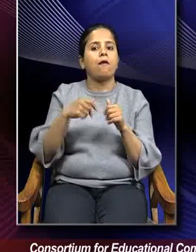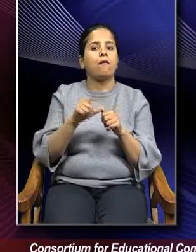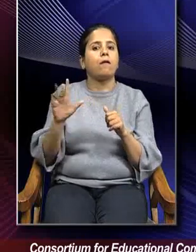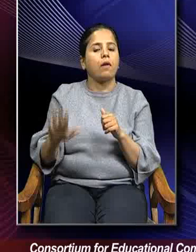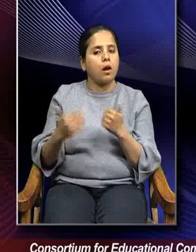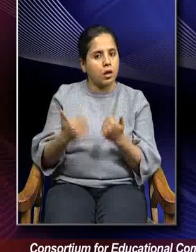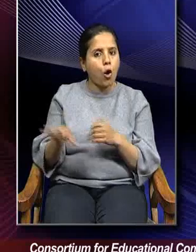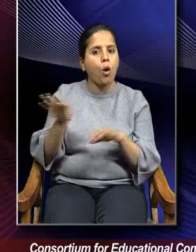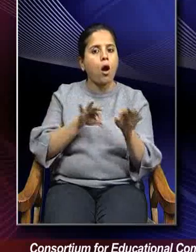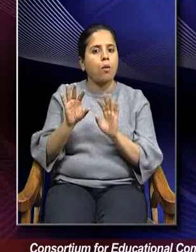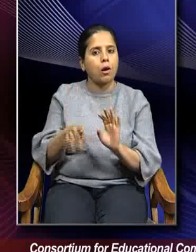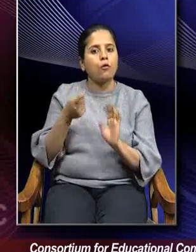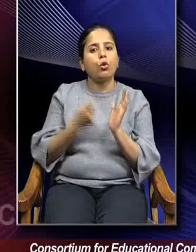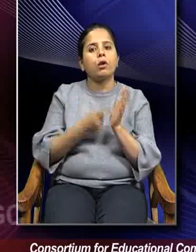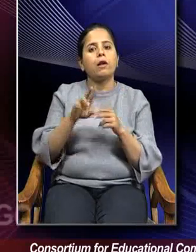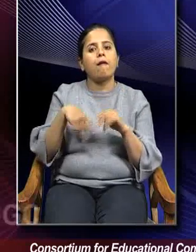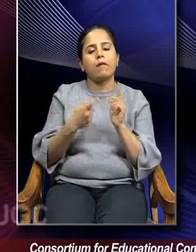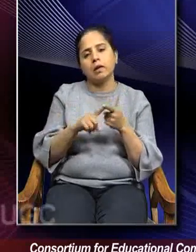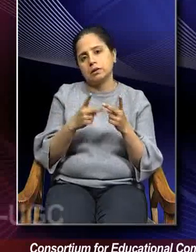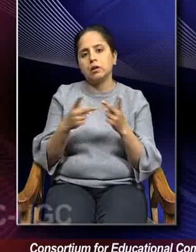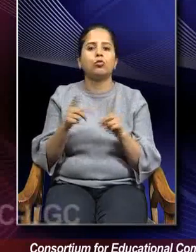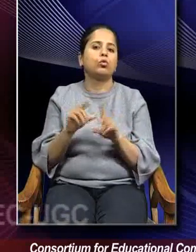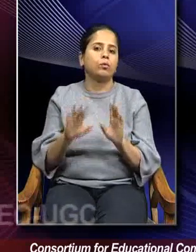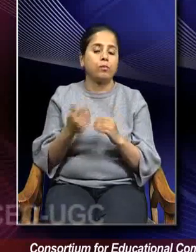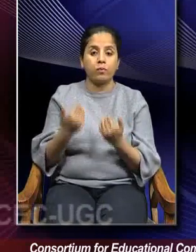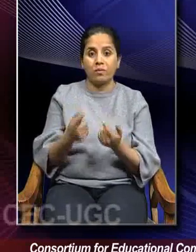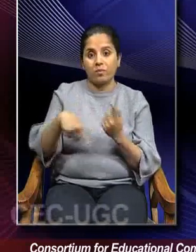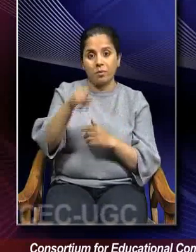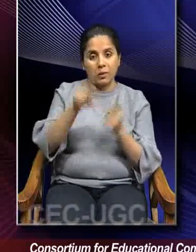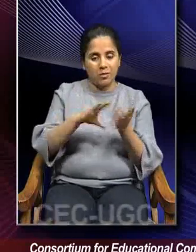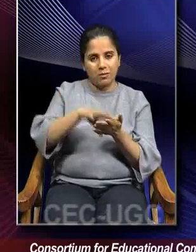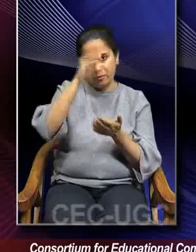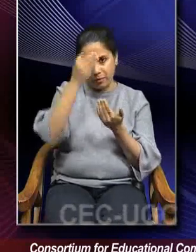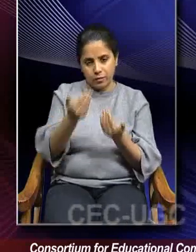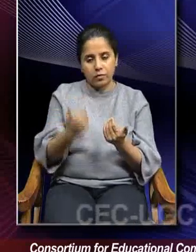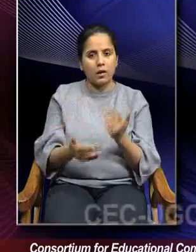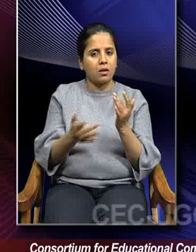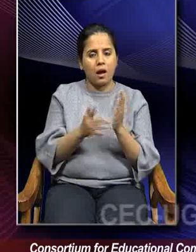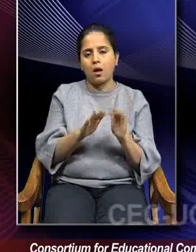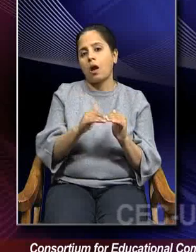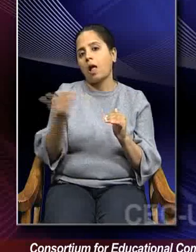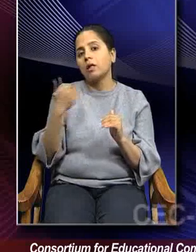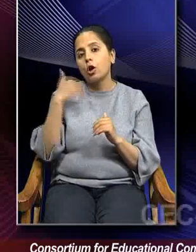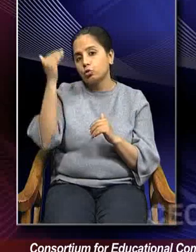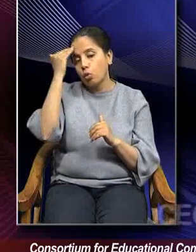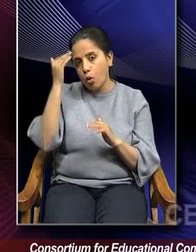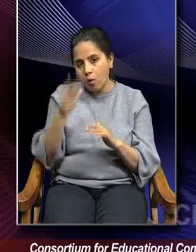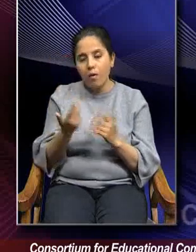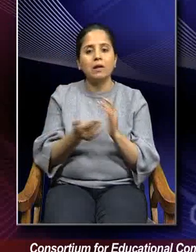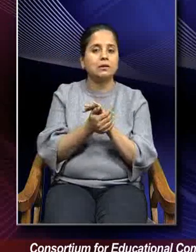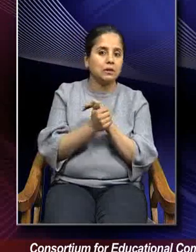they are appointing people through references also. So, my dear learners, apart from technical knowledge or skill,